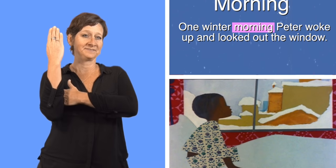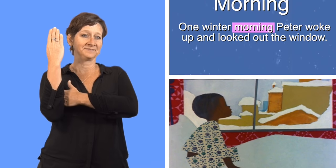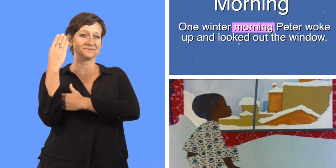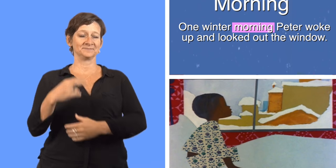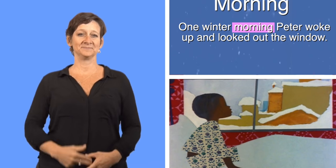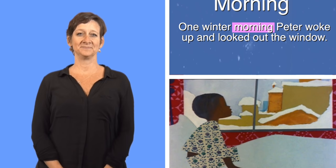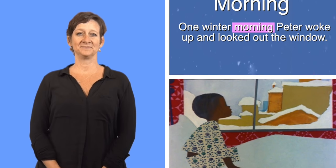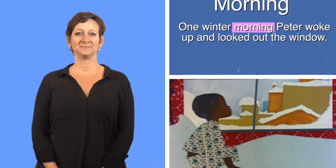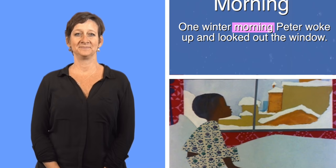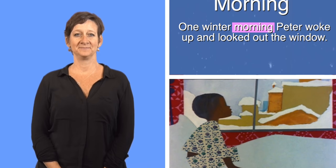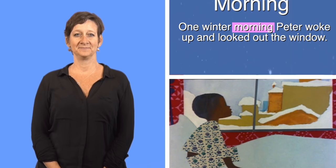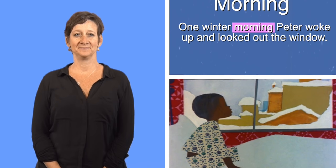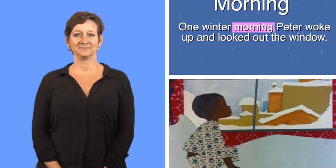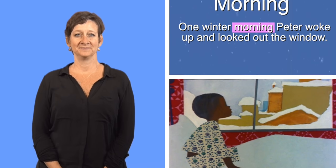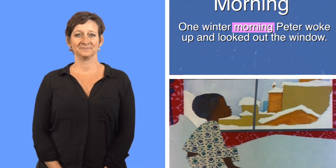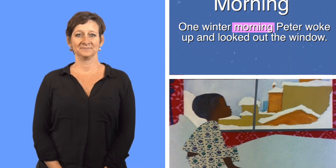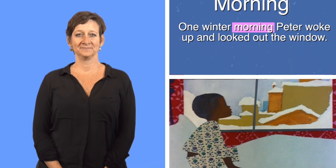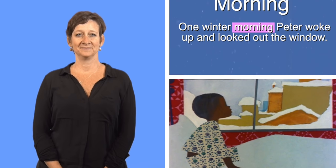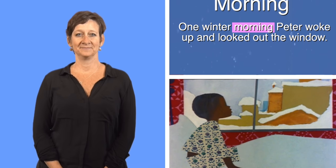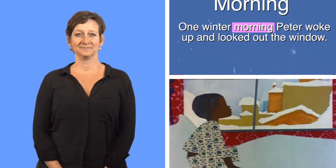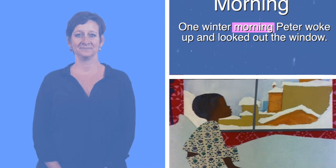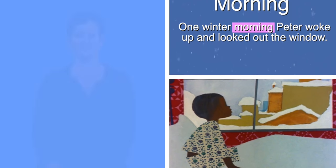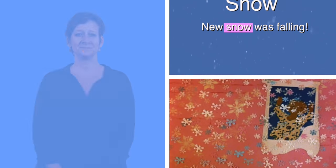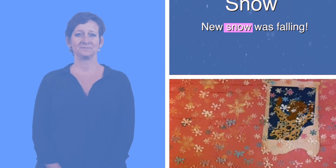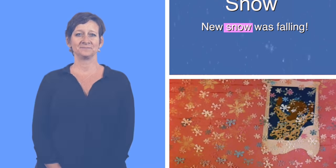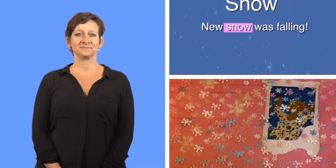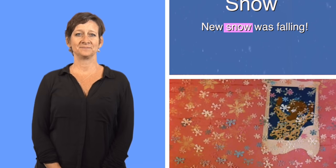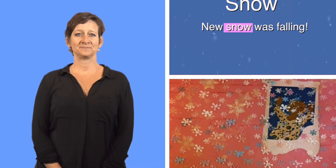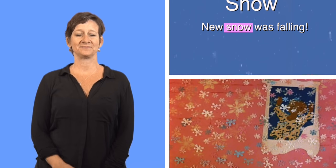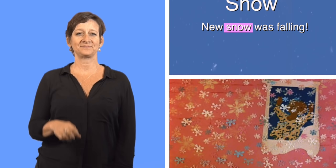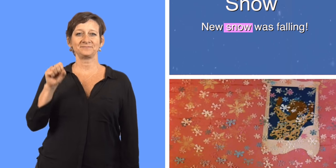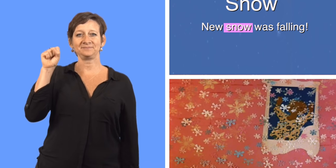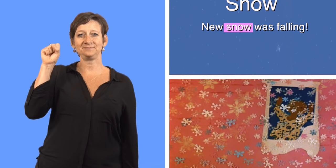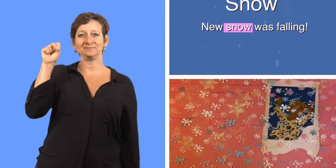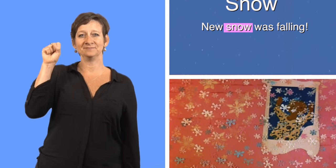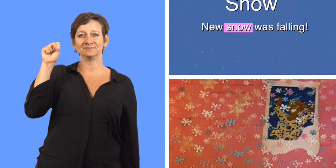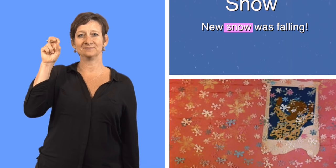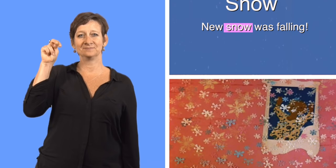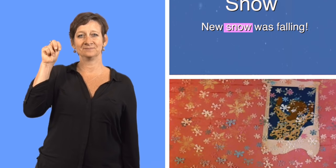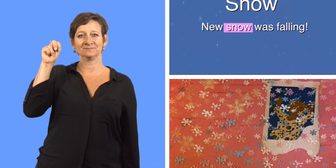Snow,